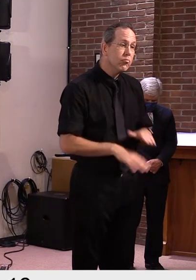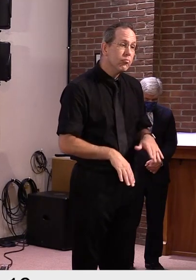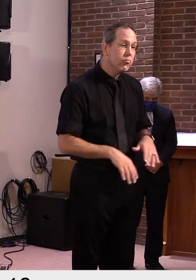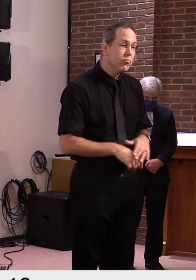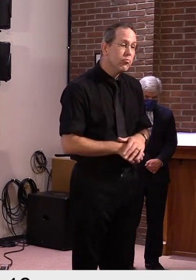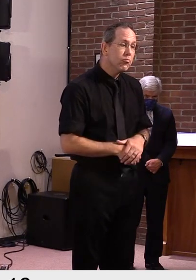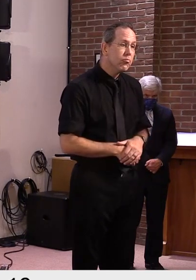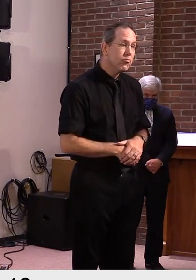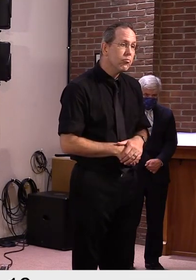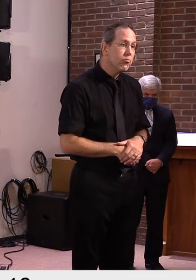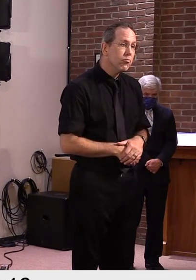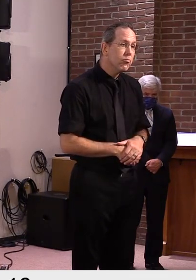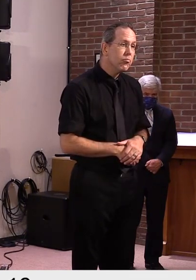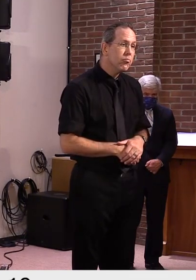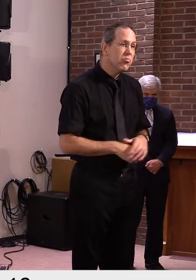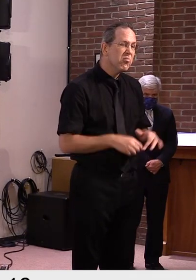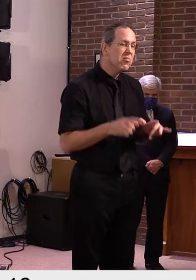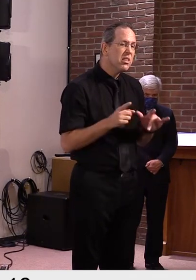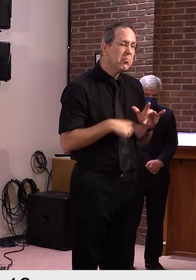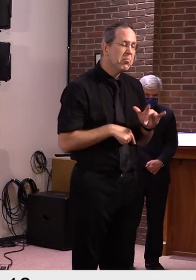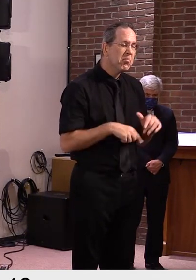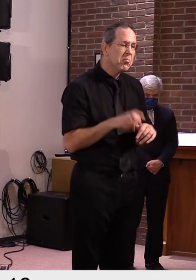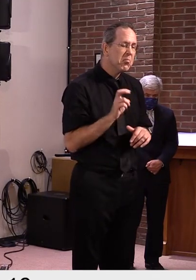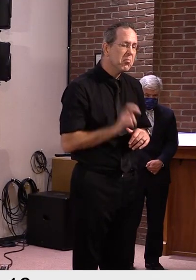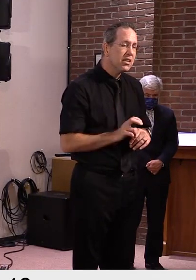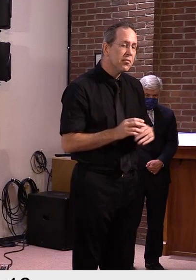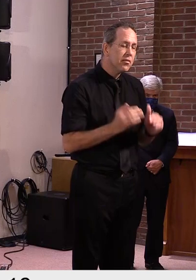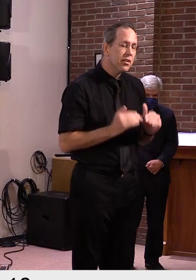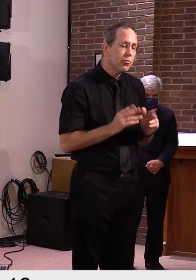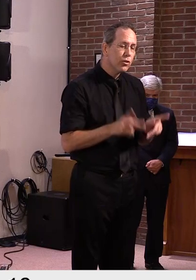All right. Uh, we'll go to Kat, WCAX.